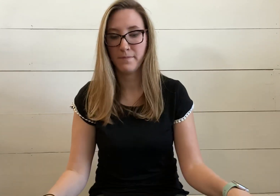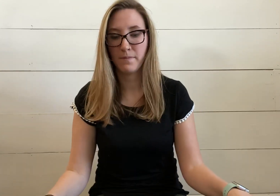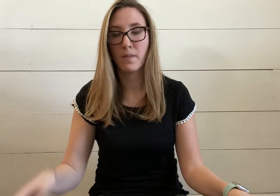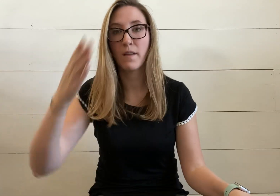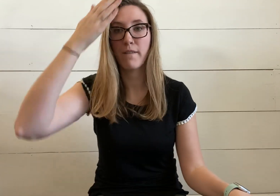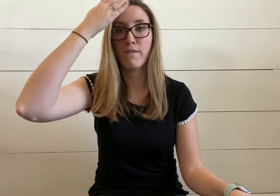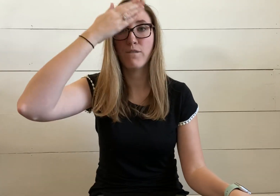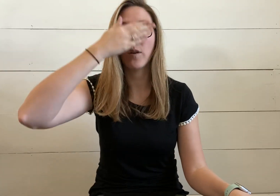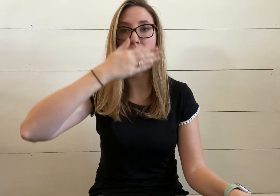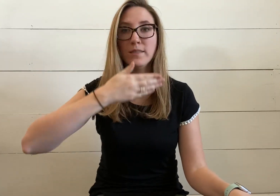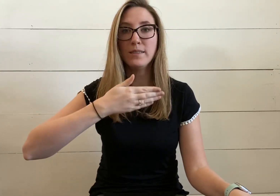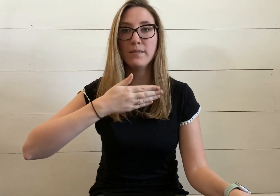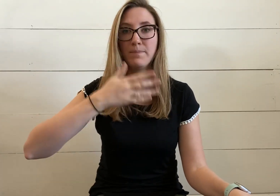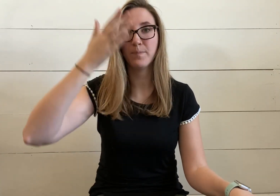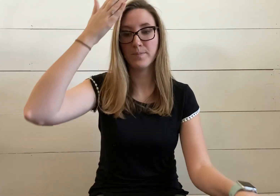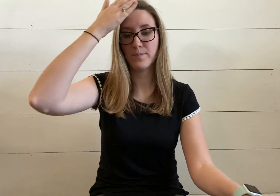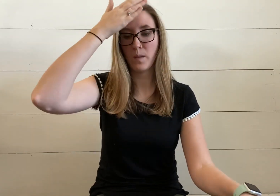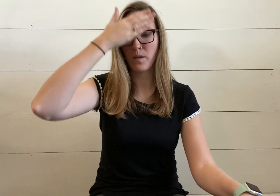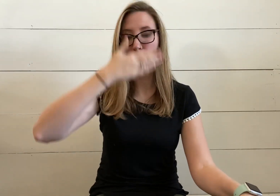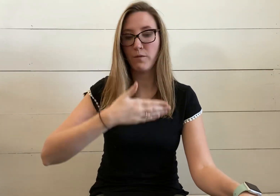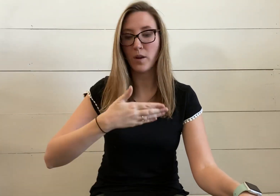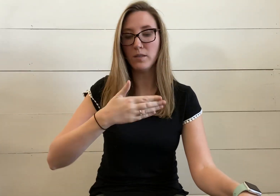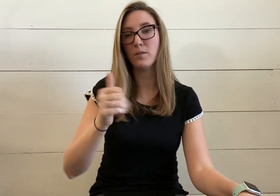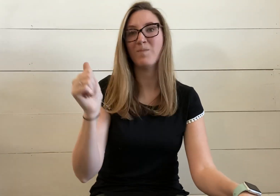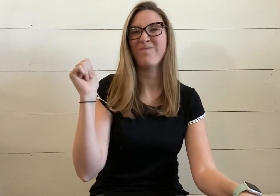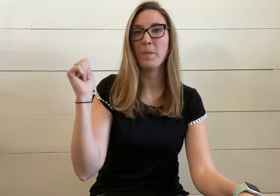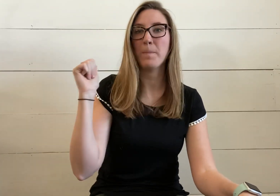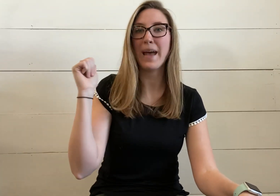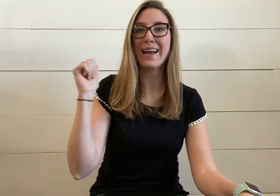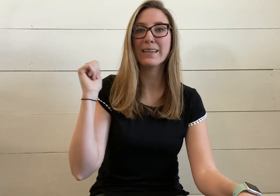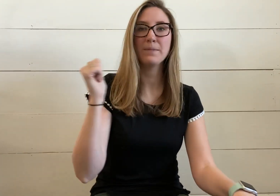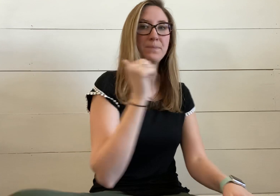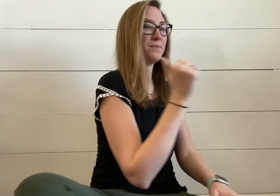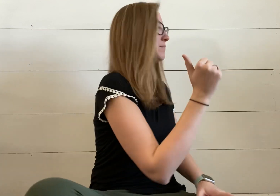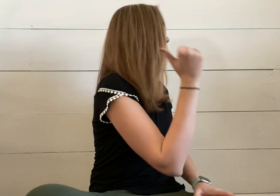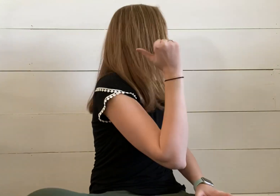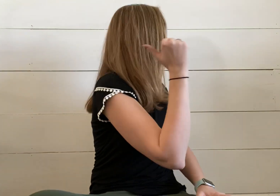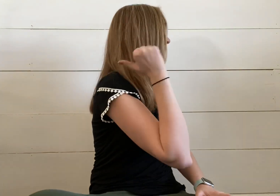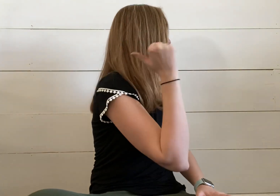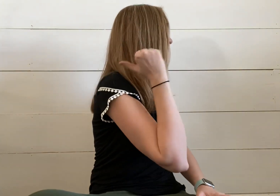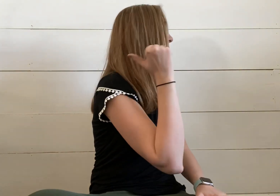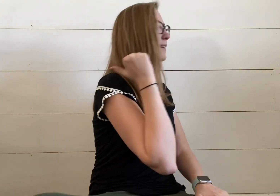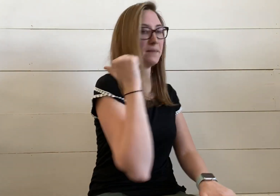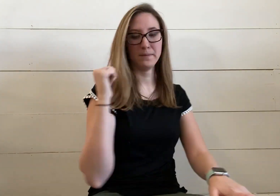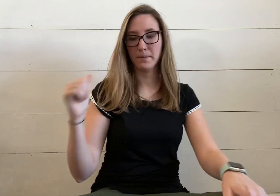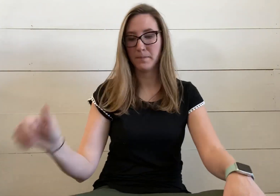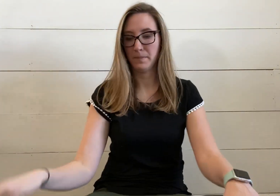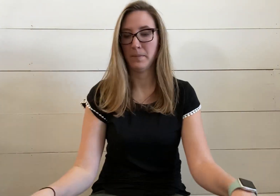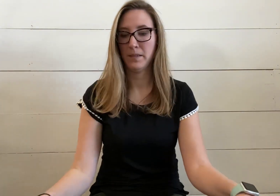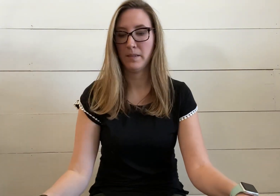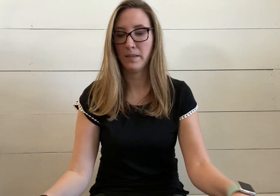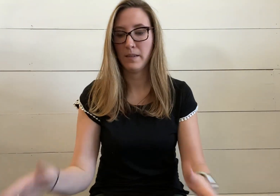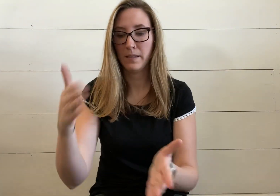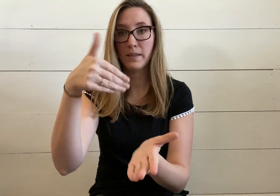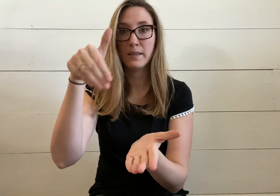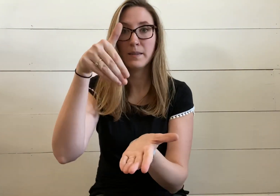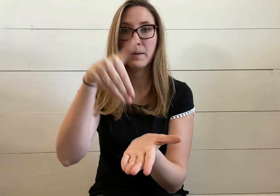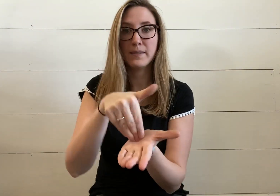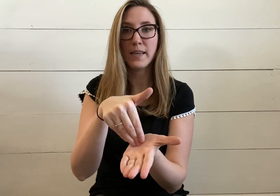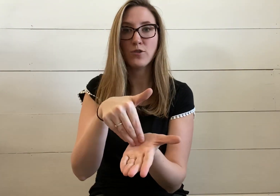front, front, back, back, center,